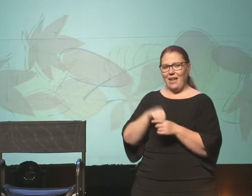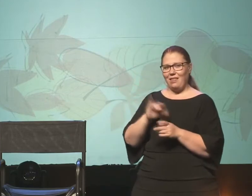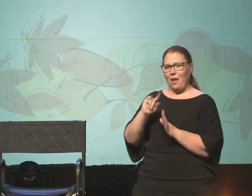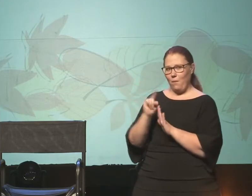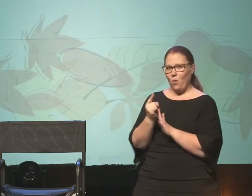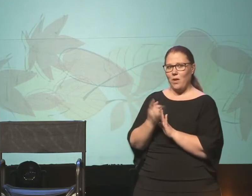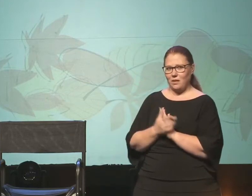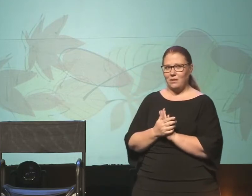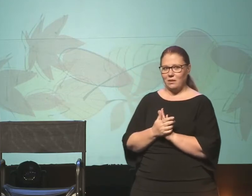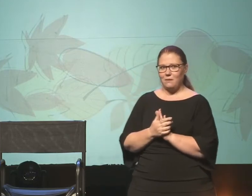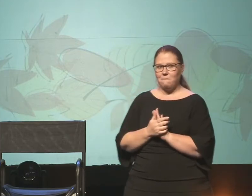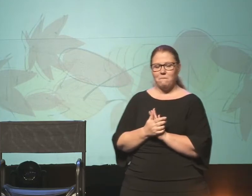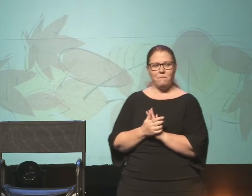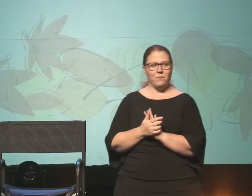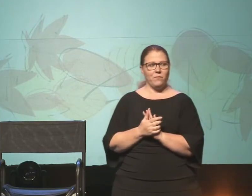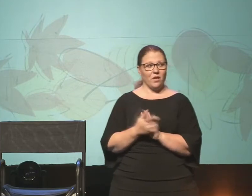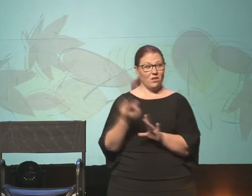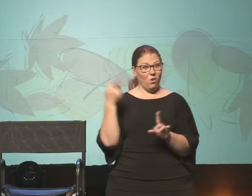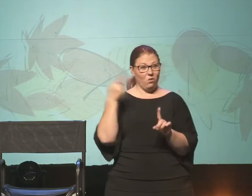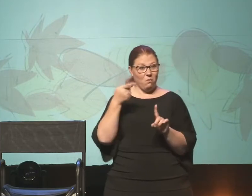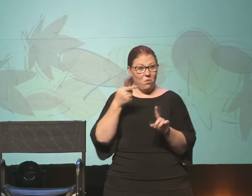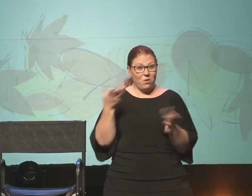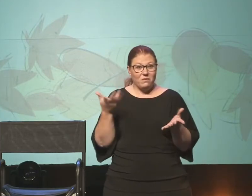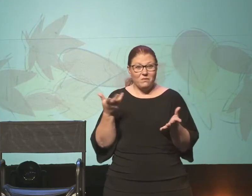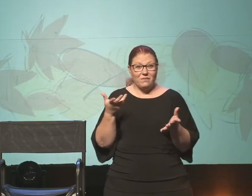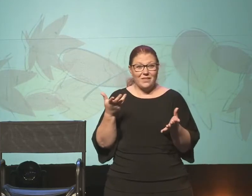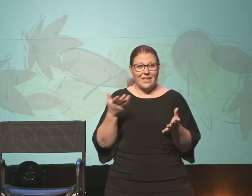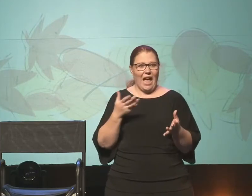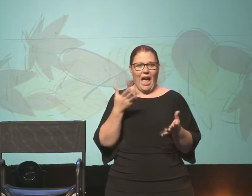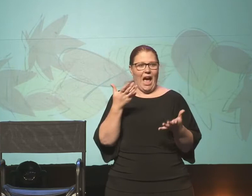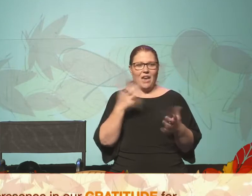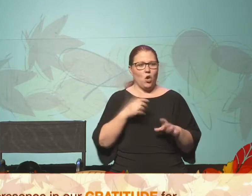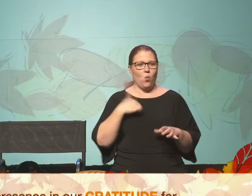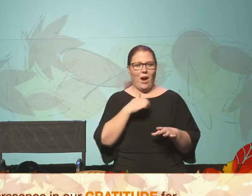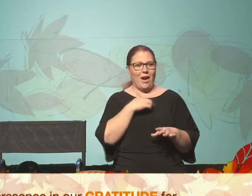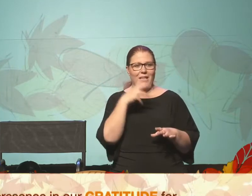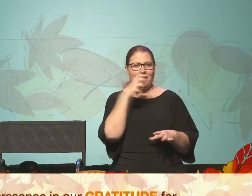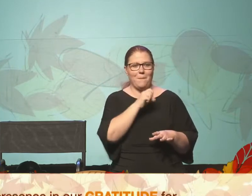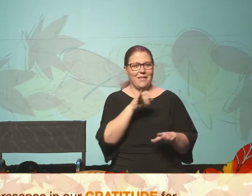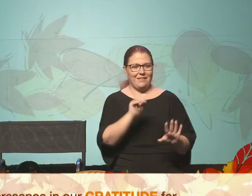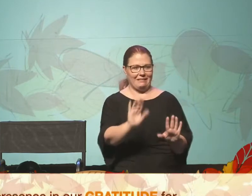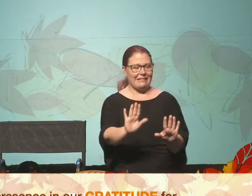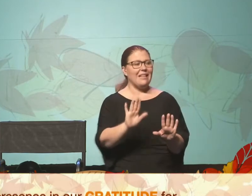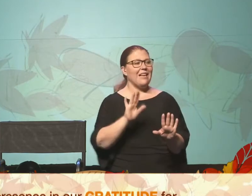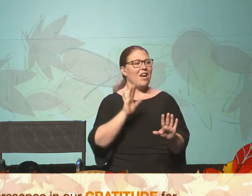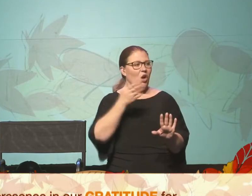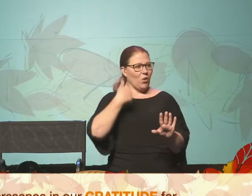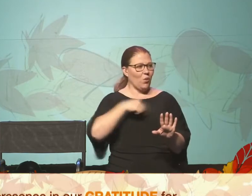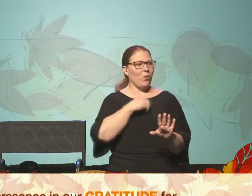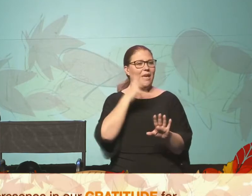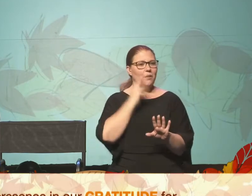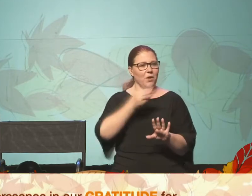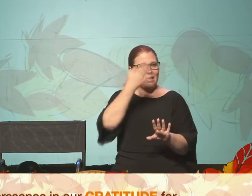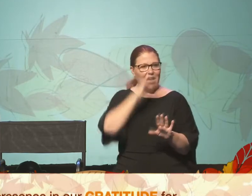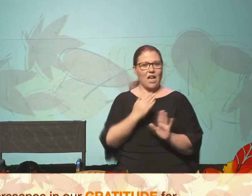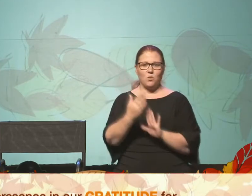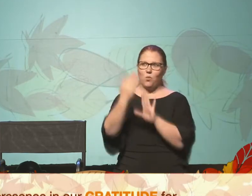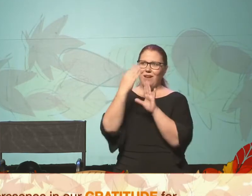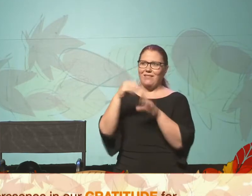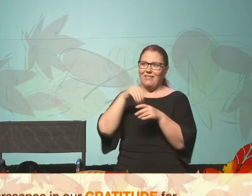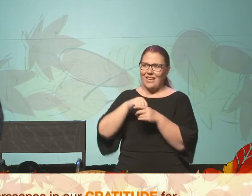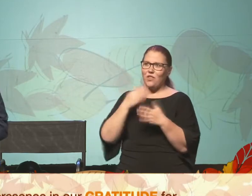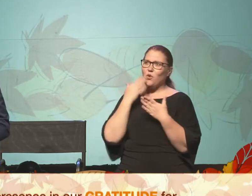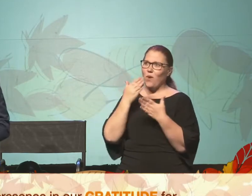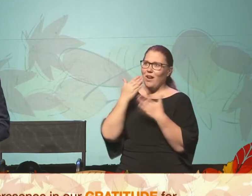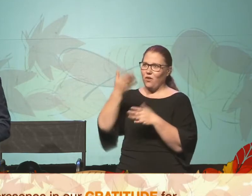moment. So here's the thing. This is what I don't want us to miss. We experience God's presence in our gratitude for